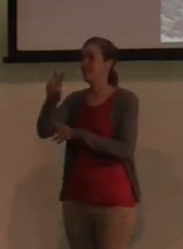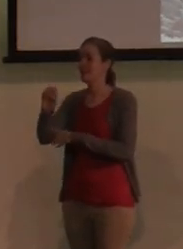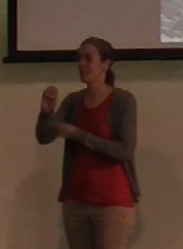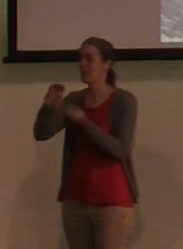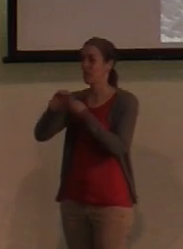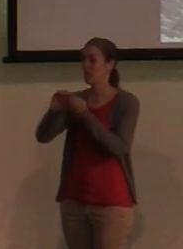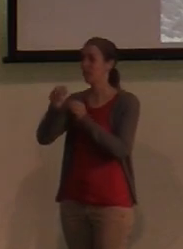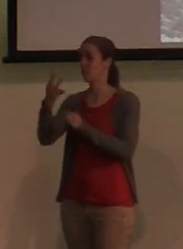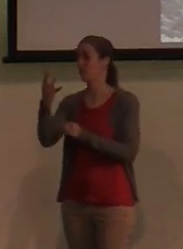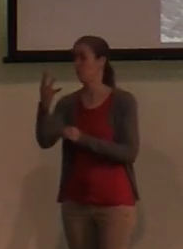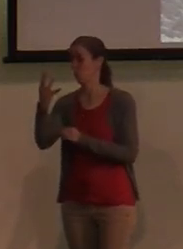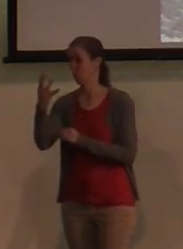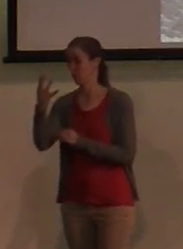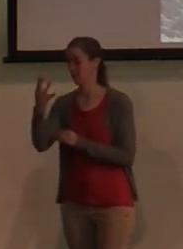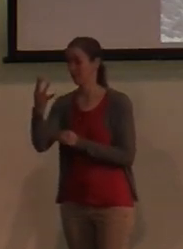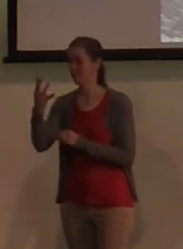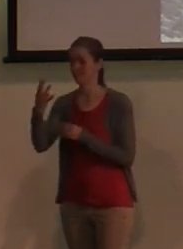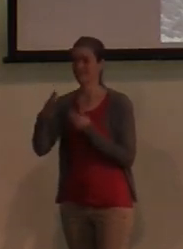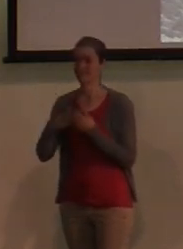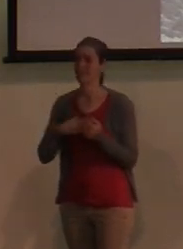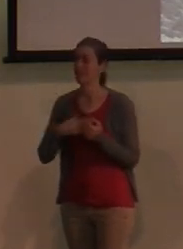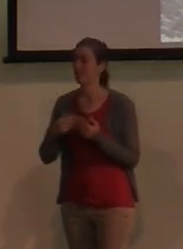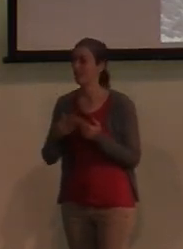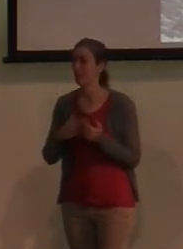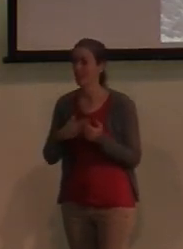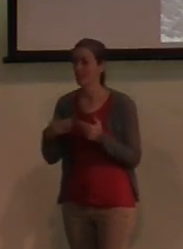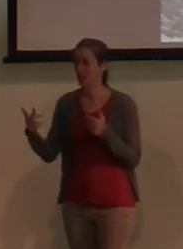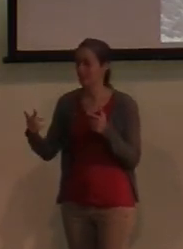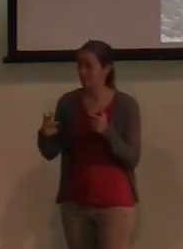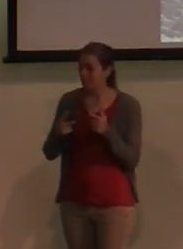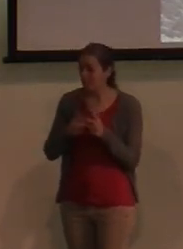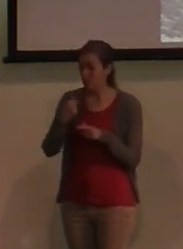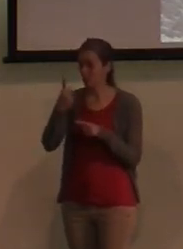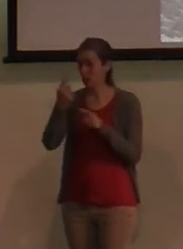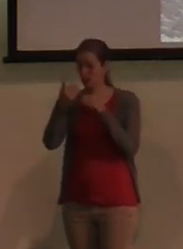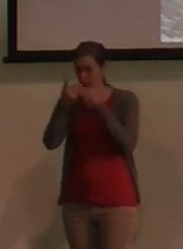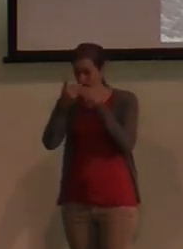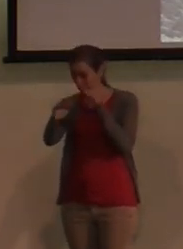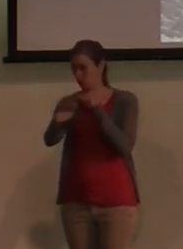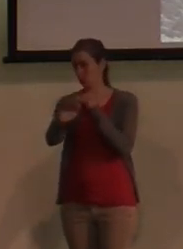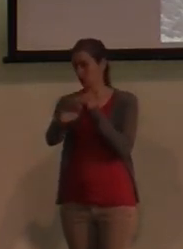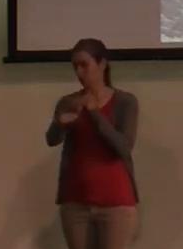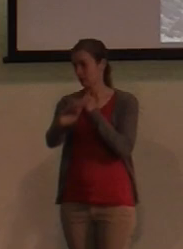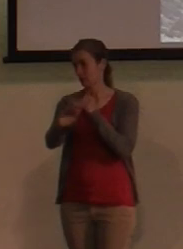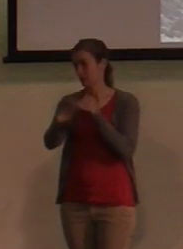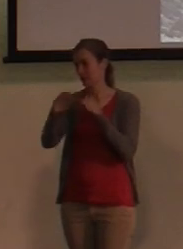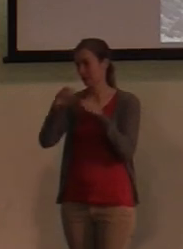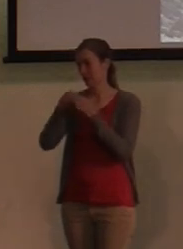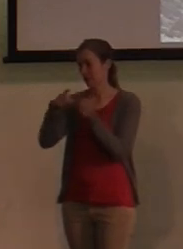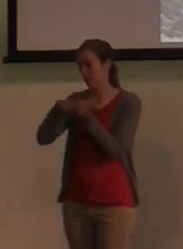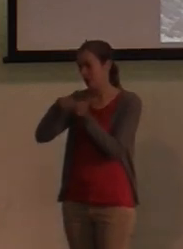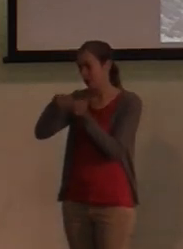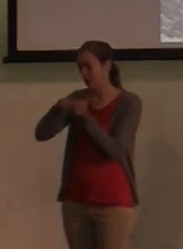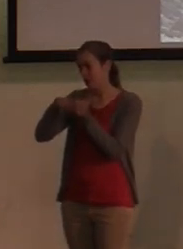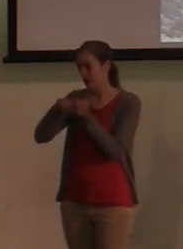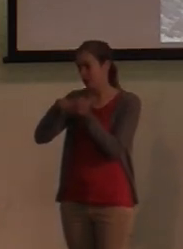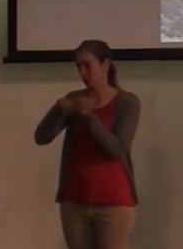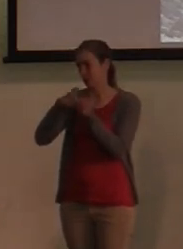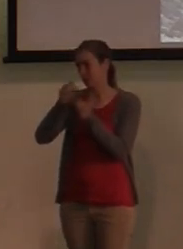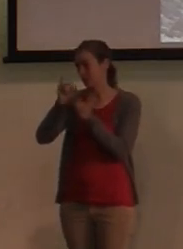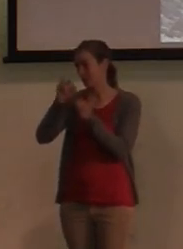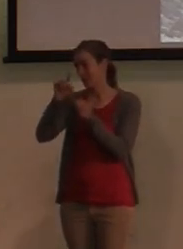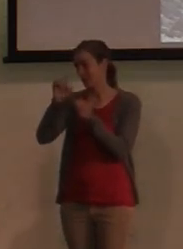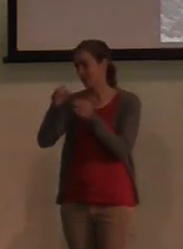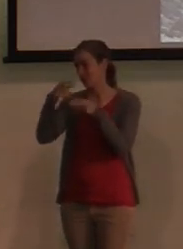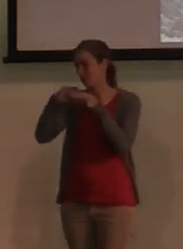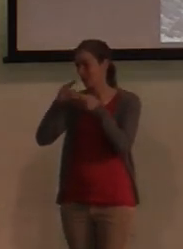even though it was the first cave that they went into. But in the archaeological side, it's cave number four. But